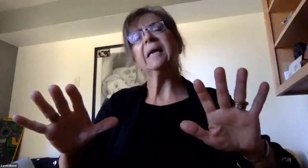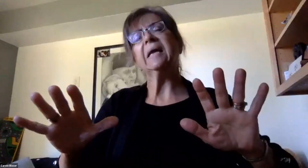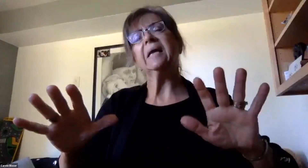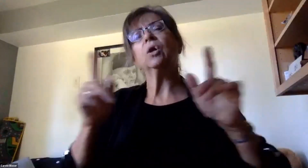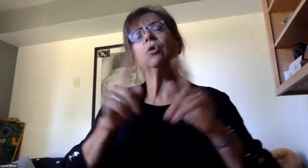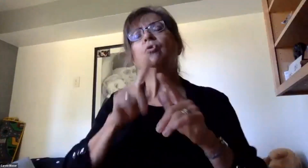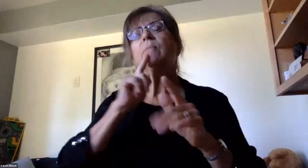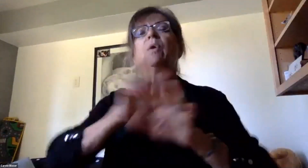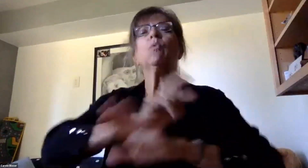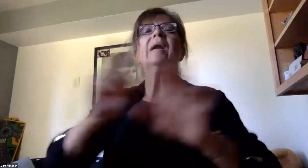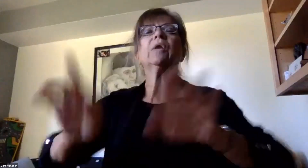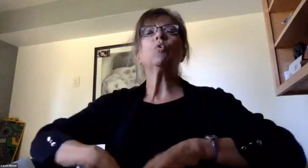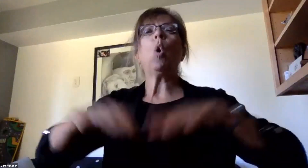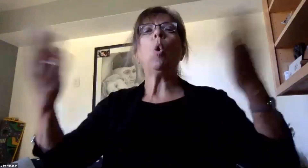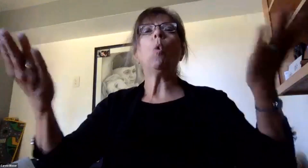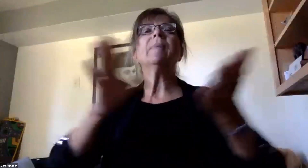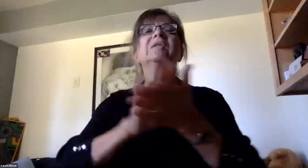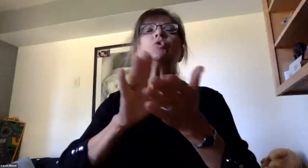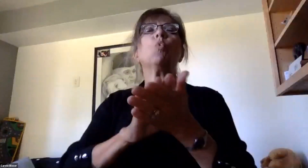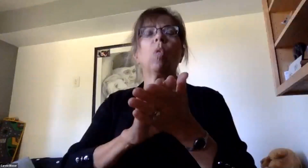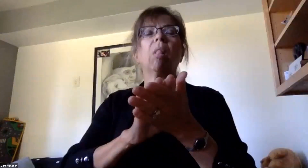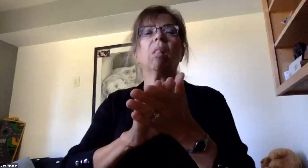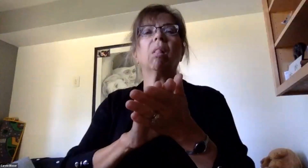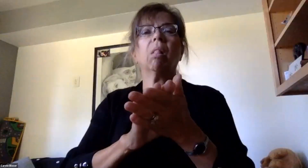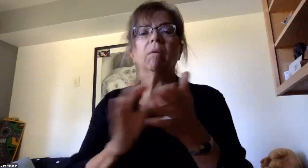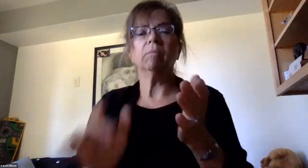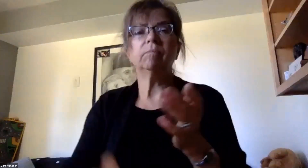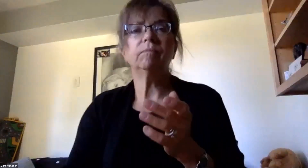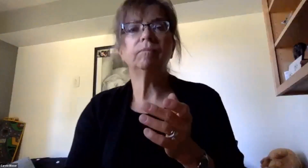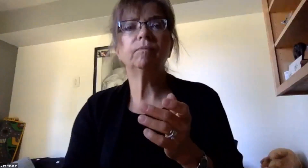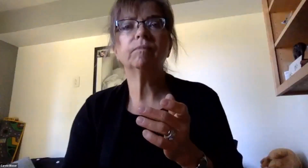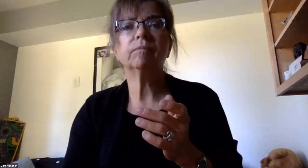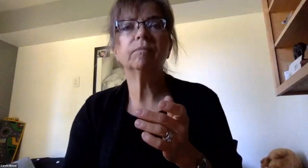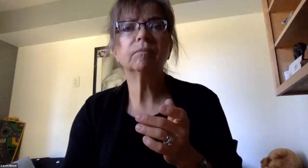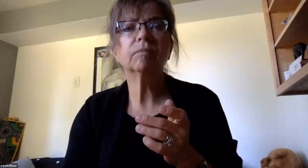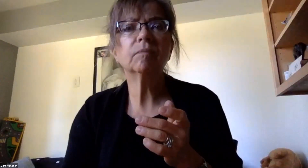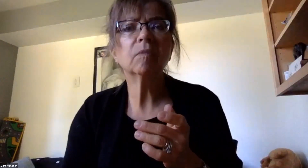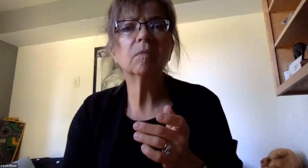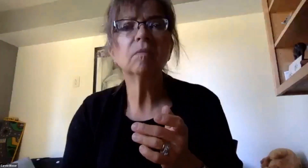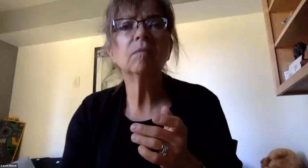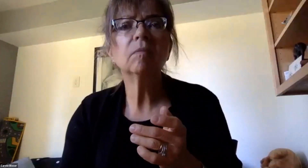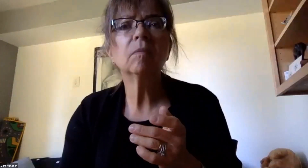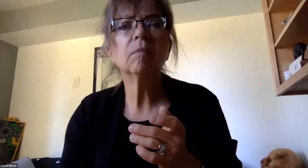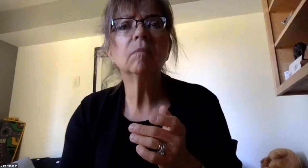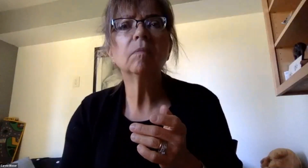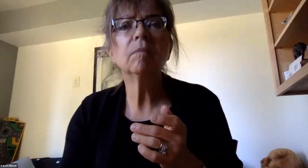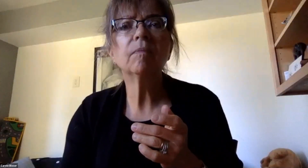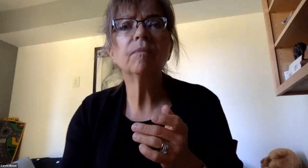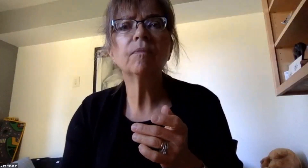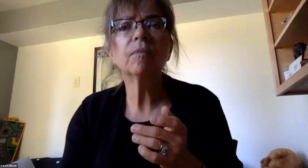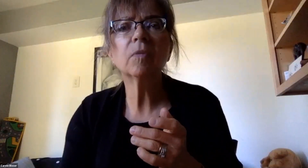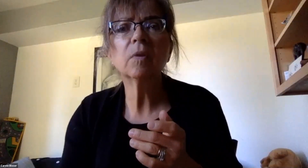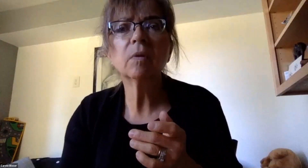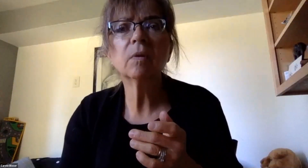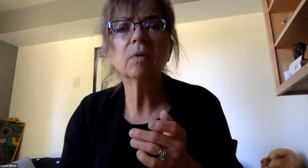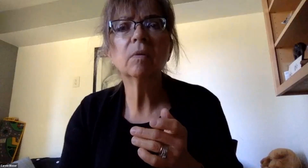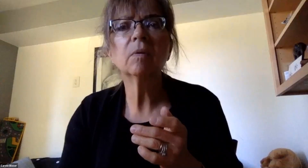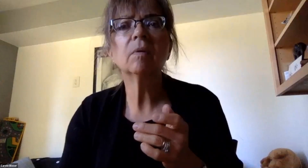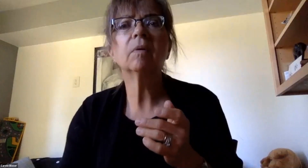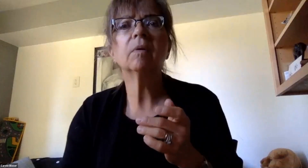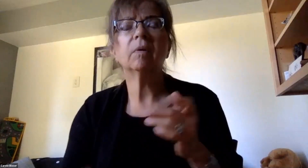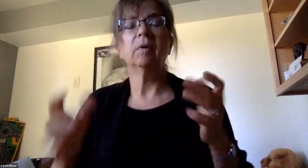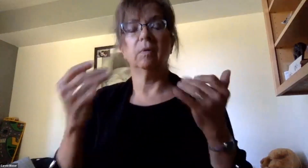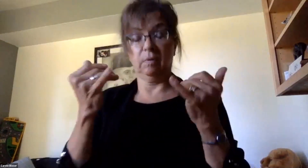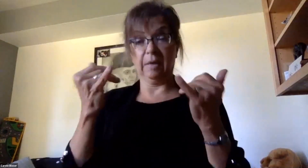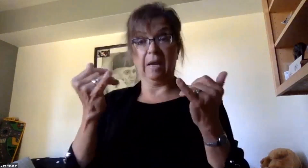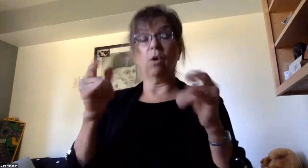to open schools for our students and staff. Please know that our number one priority, again, as Megan mentioned